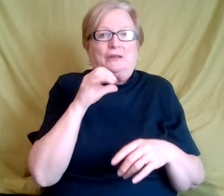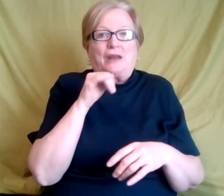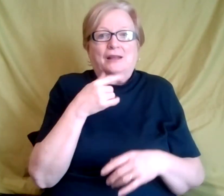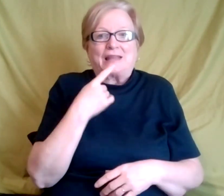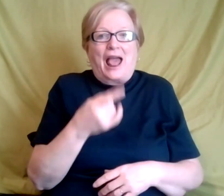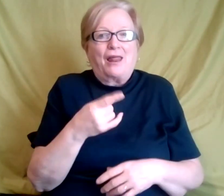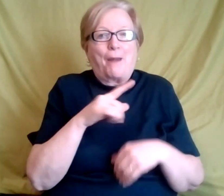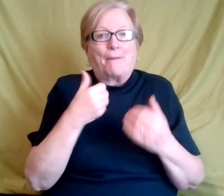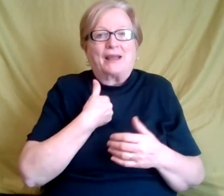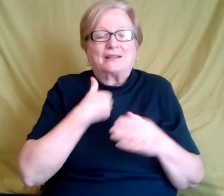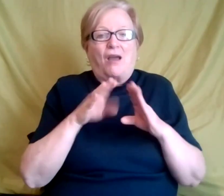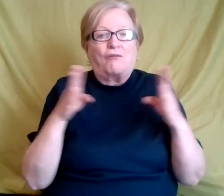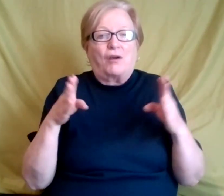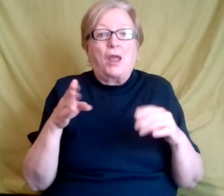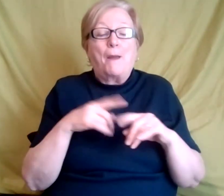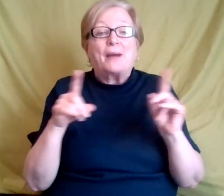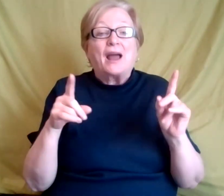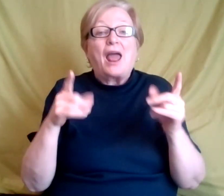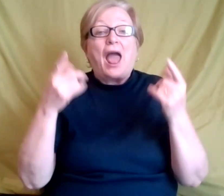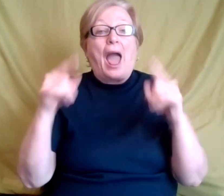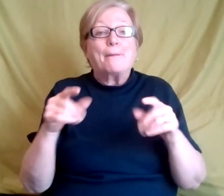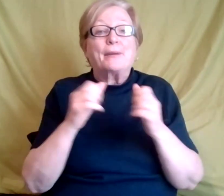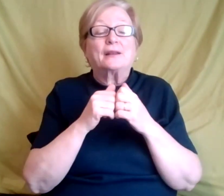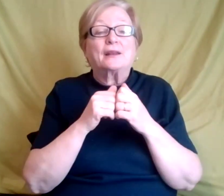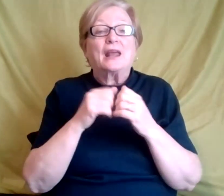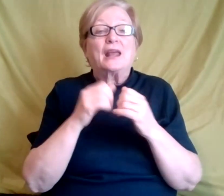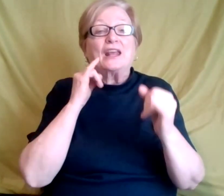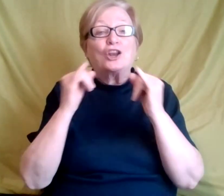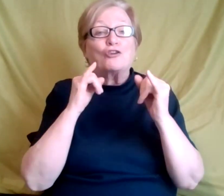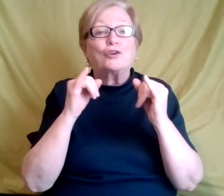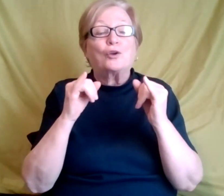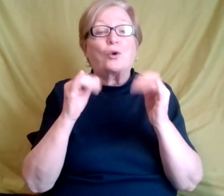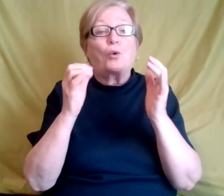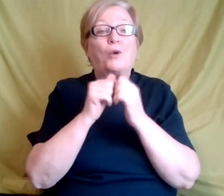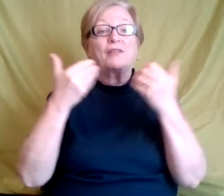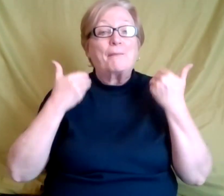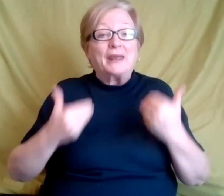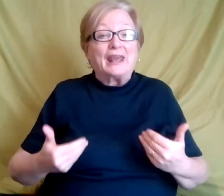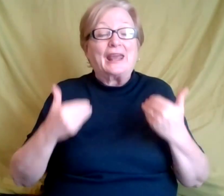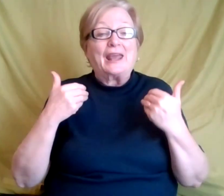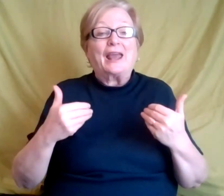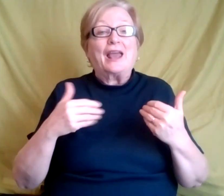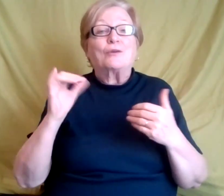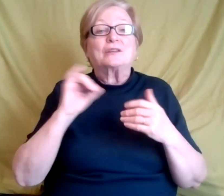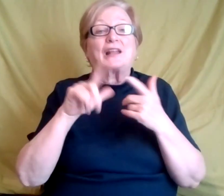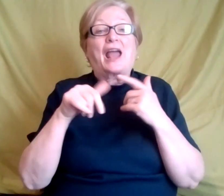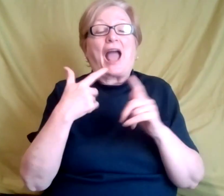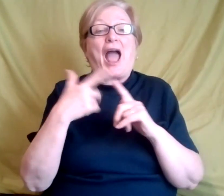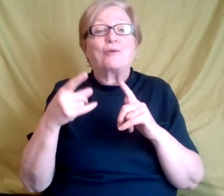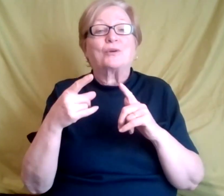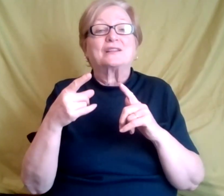And it turns out the interview was me giving a, I was, it was like, I was facilitating